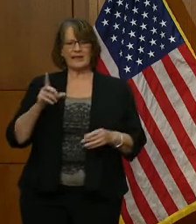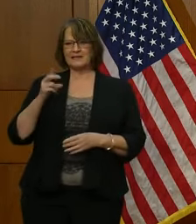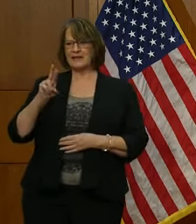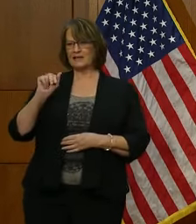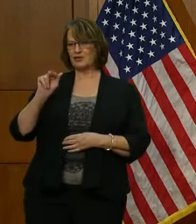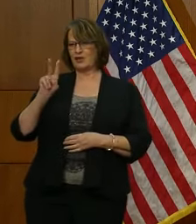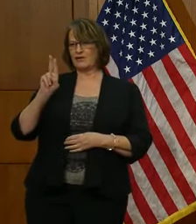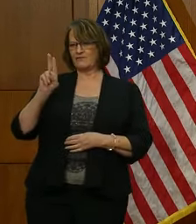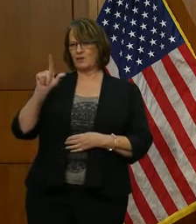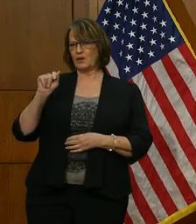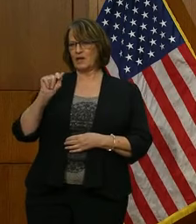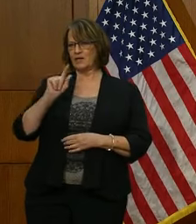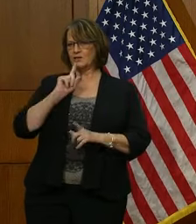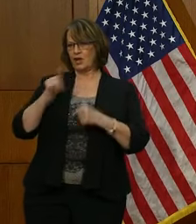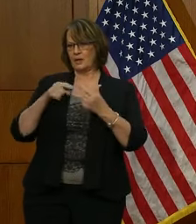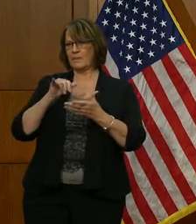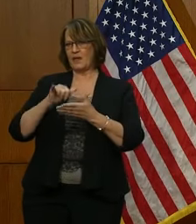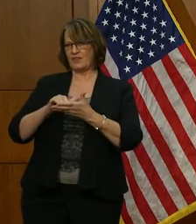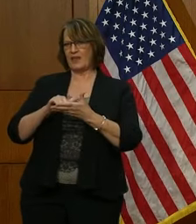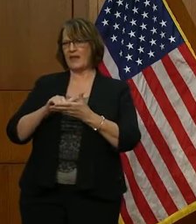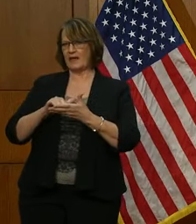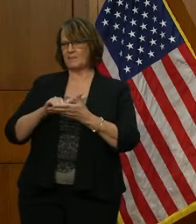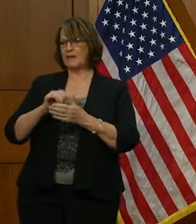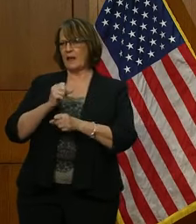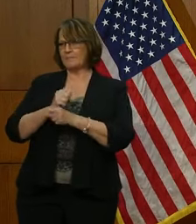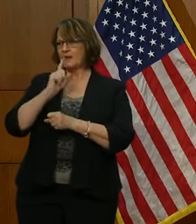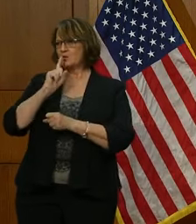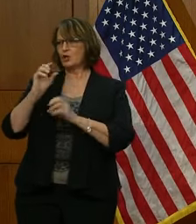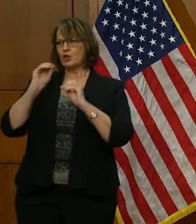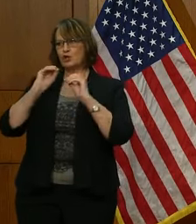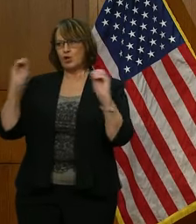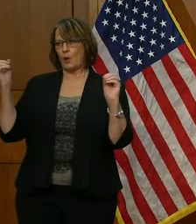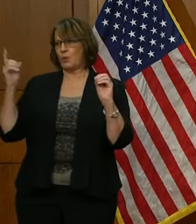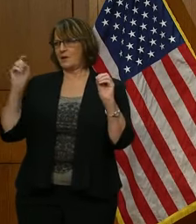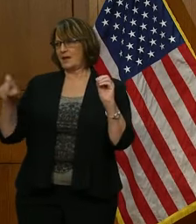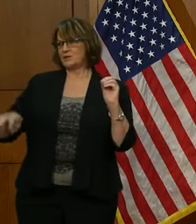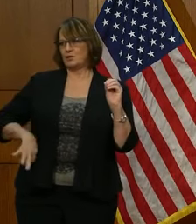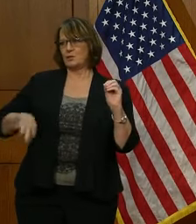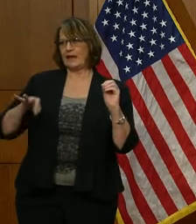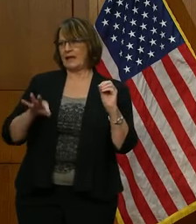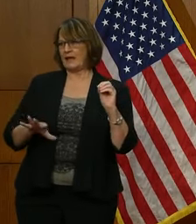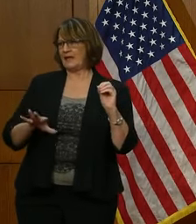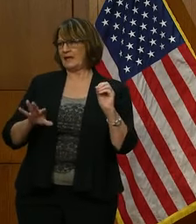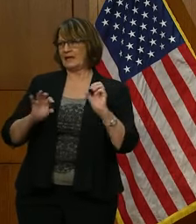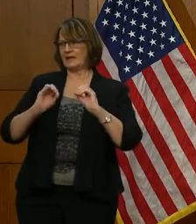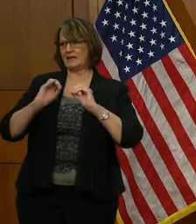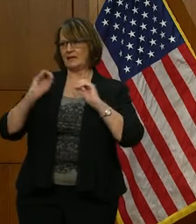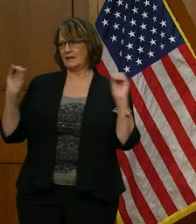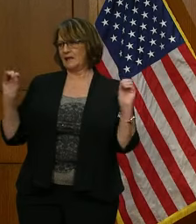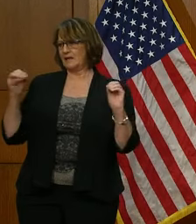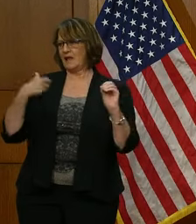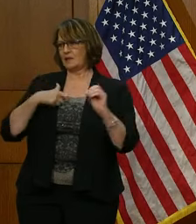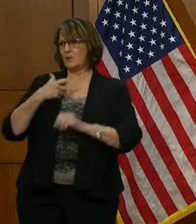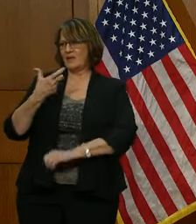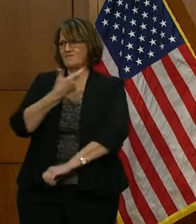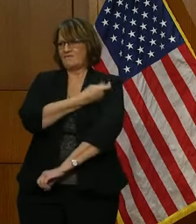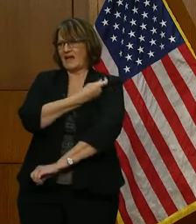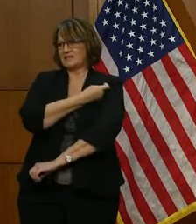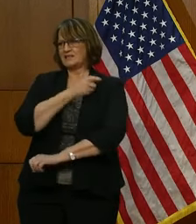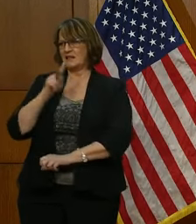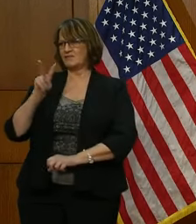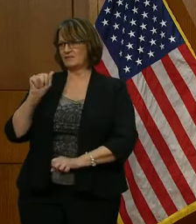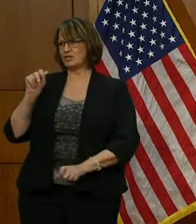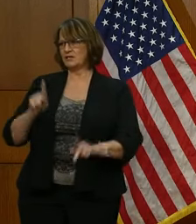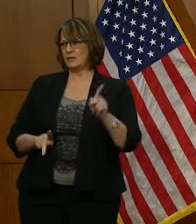just address that, but there, I can just assure that nobody will have to incur any expense as we vaccinate Virginia's